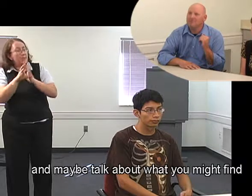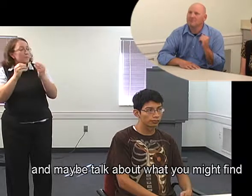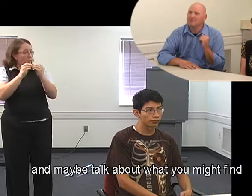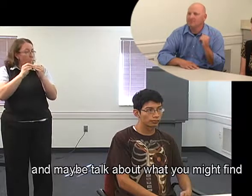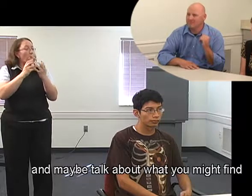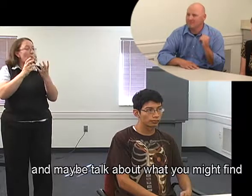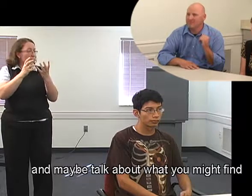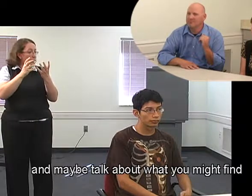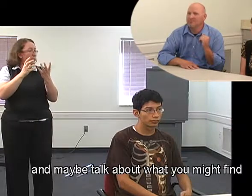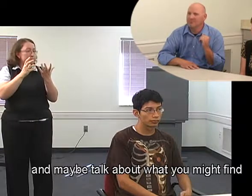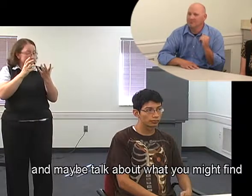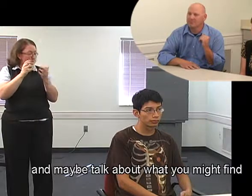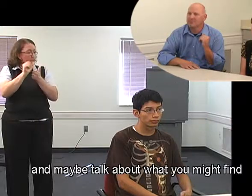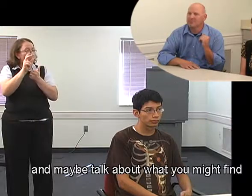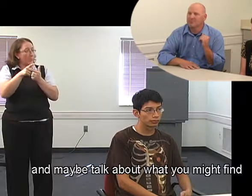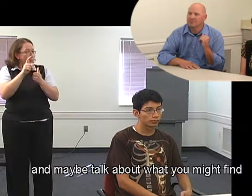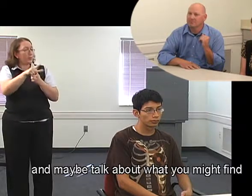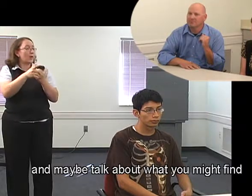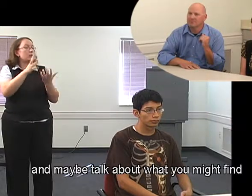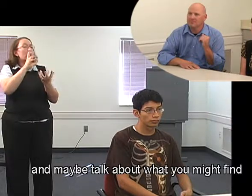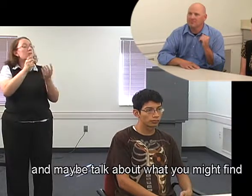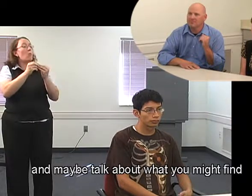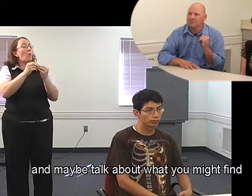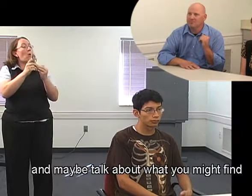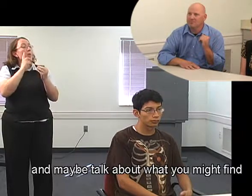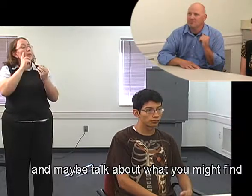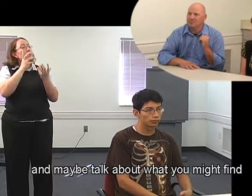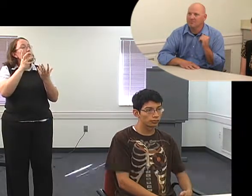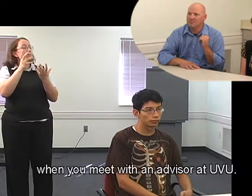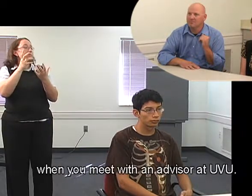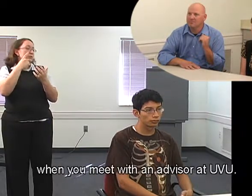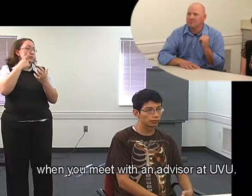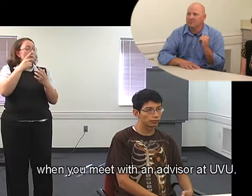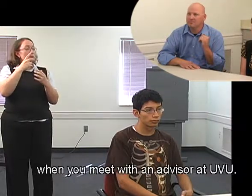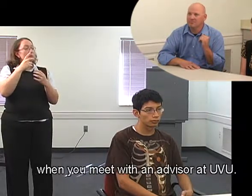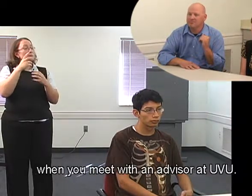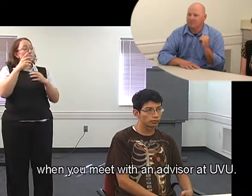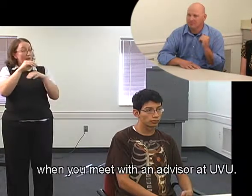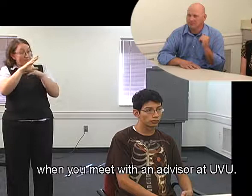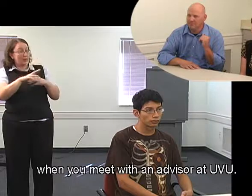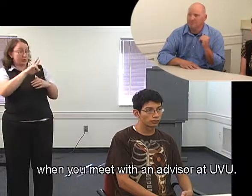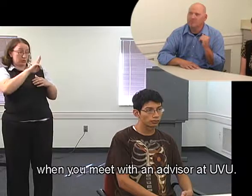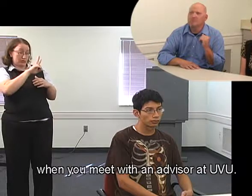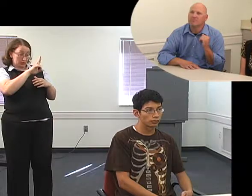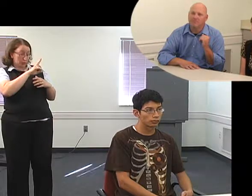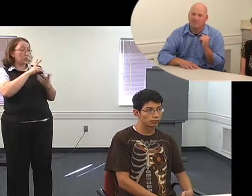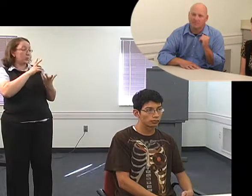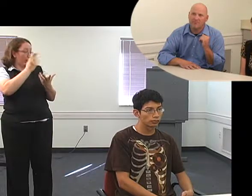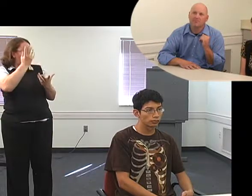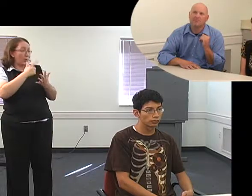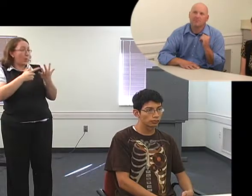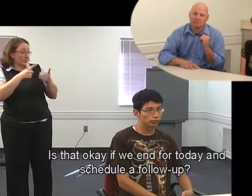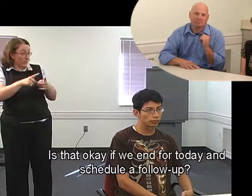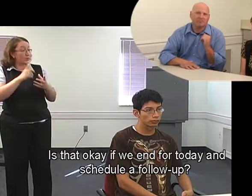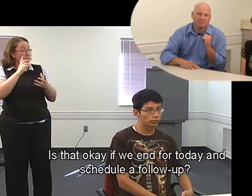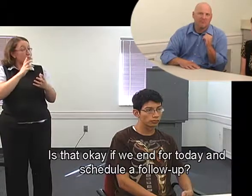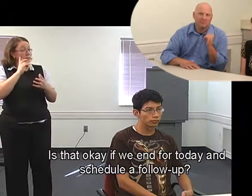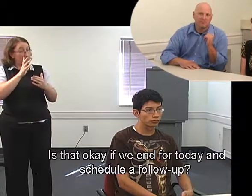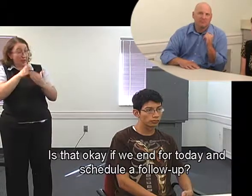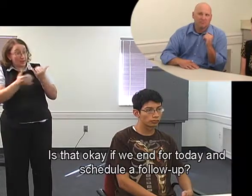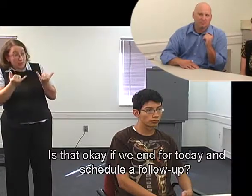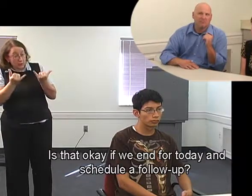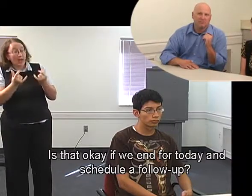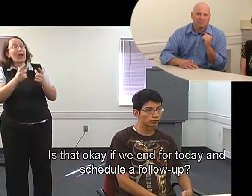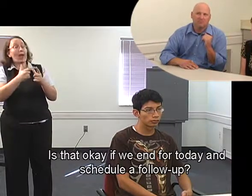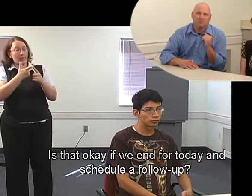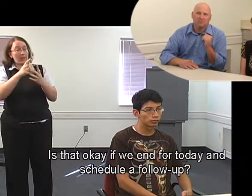maybe talk about what you might find when you meet with an advisor at UVU. Is that okay if we end for today